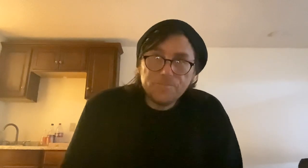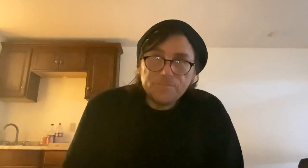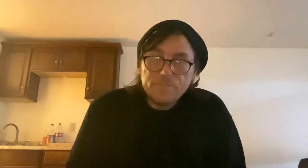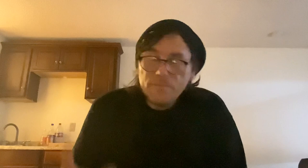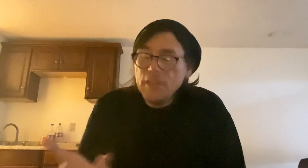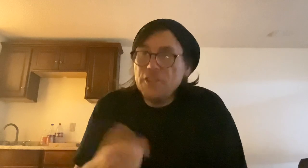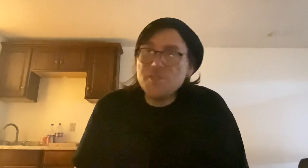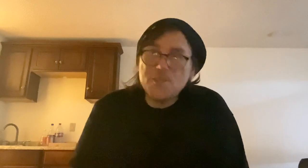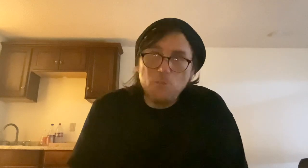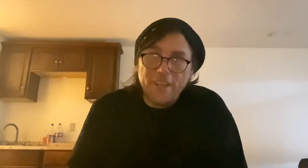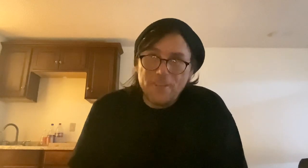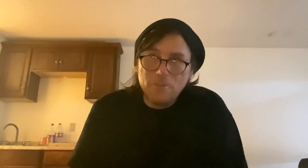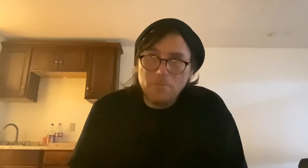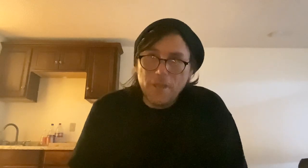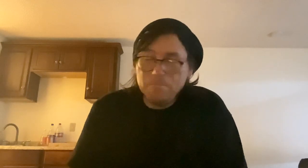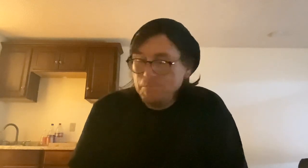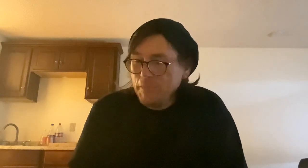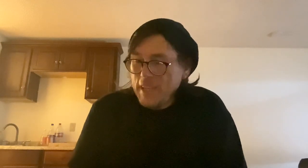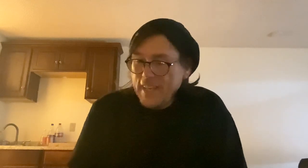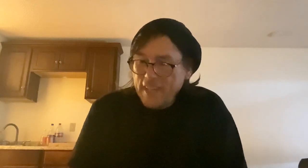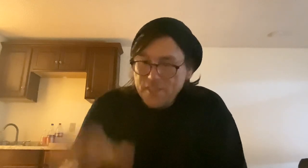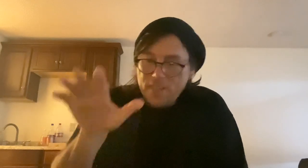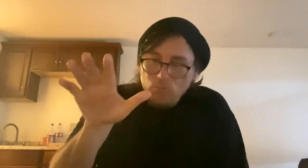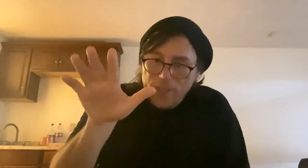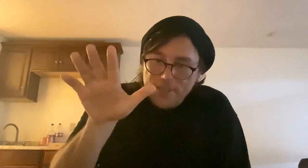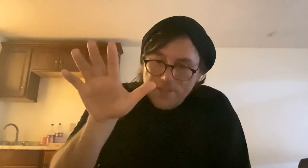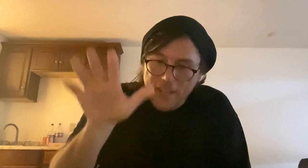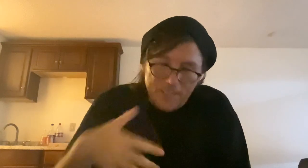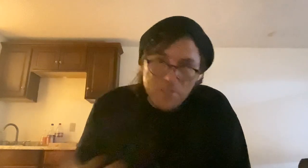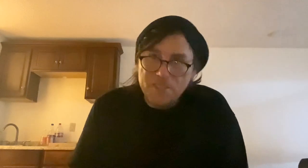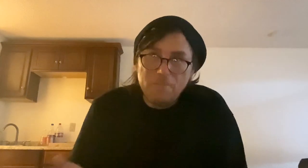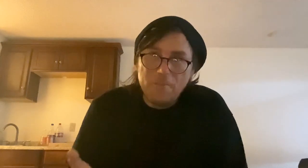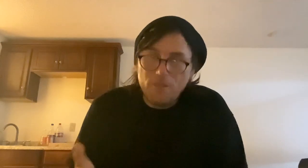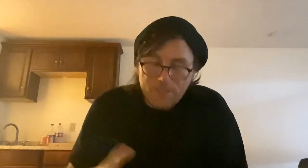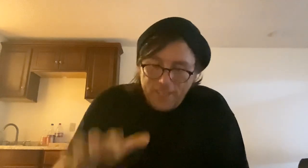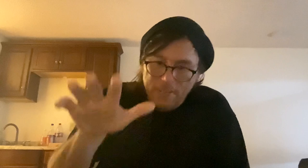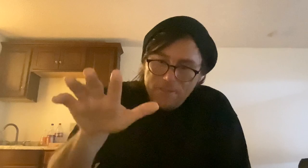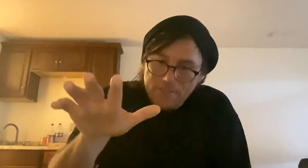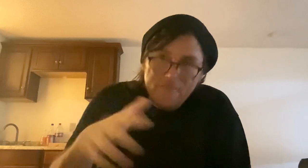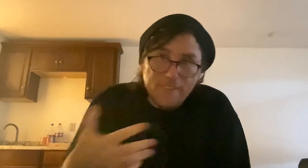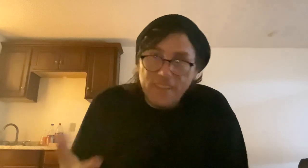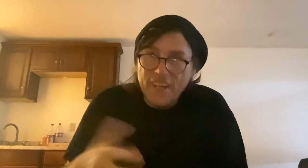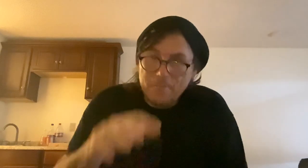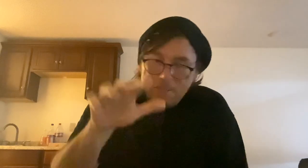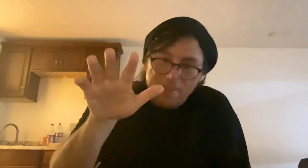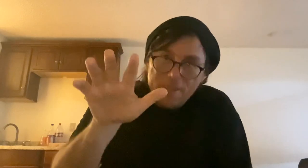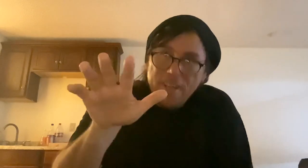So, this is what he told me. He said was, uh, he sells on my works and he was, he liked my stuff. He said,